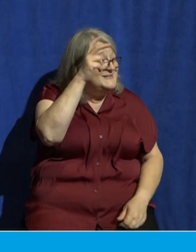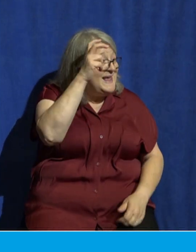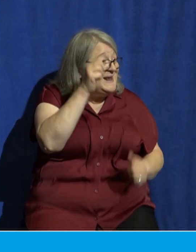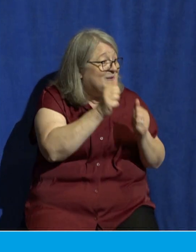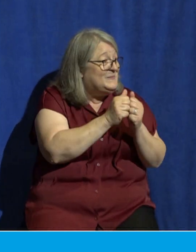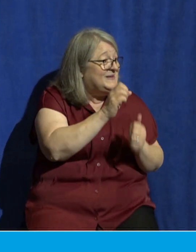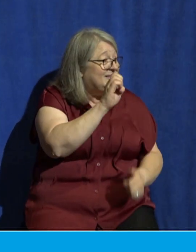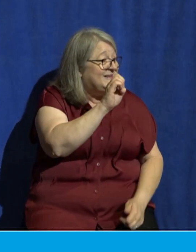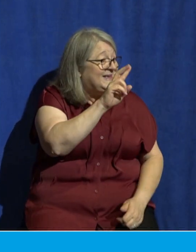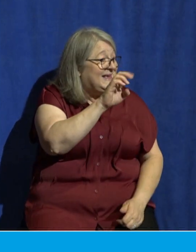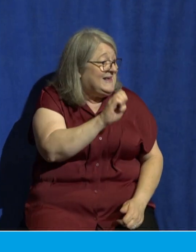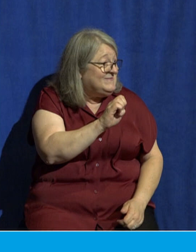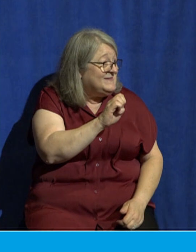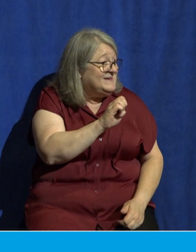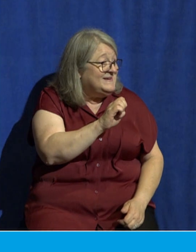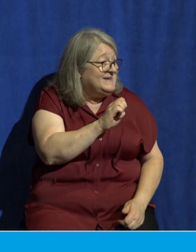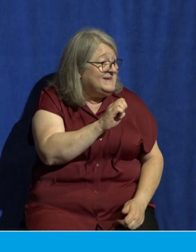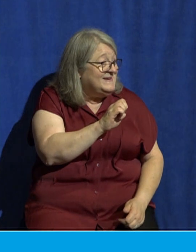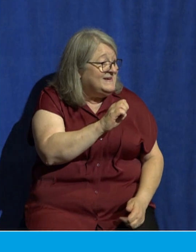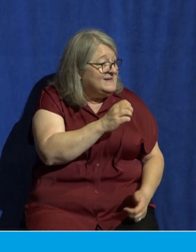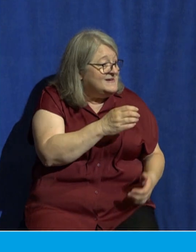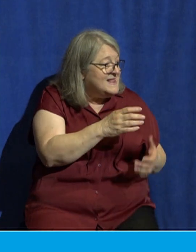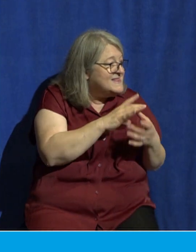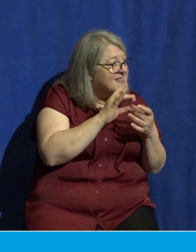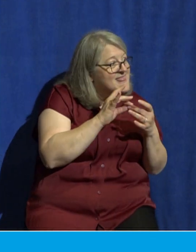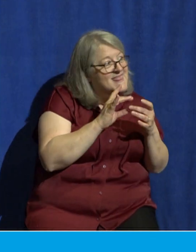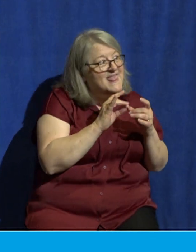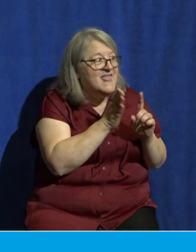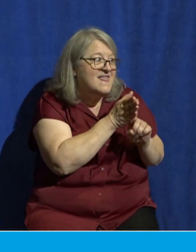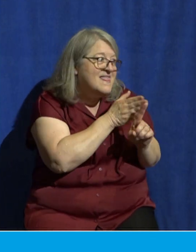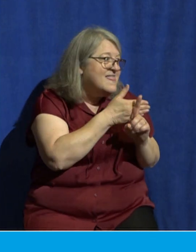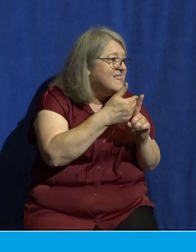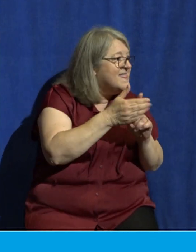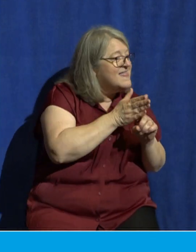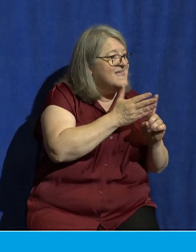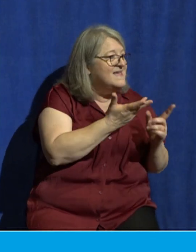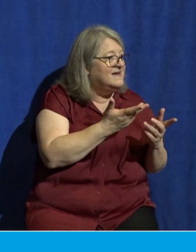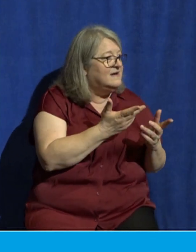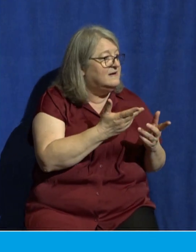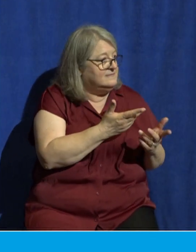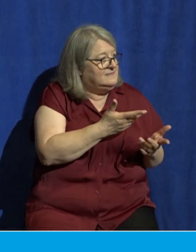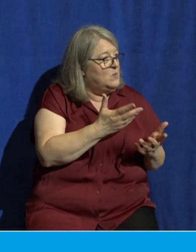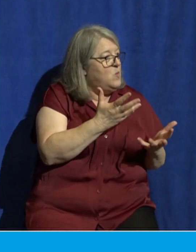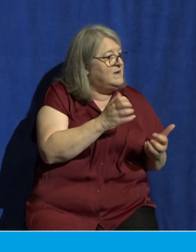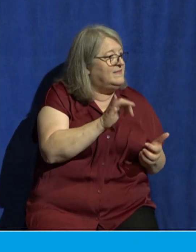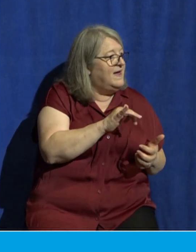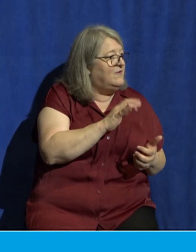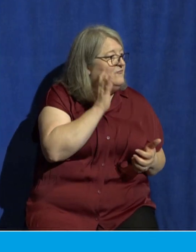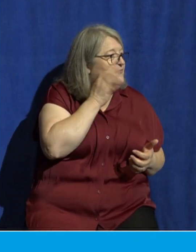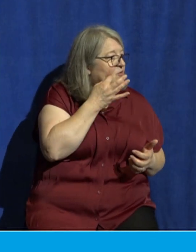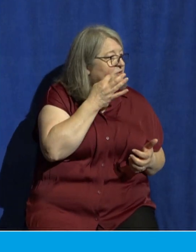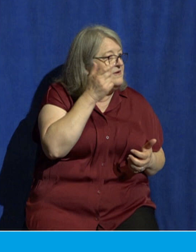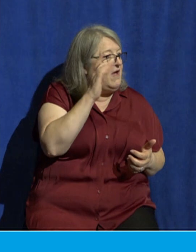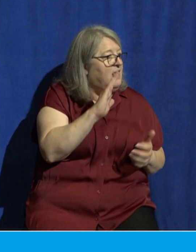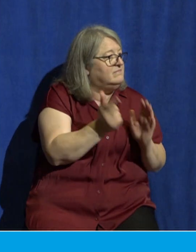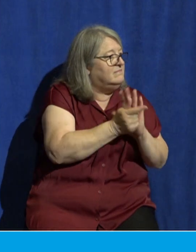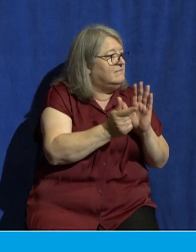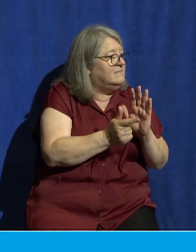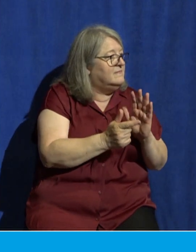and drew her away from God's word she wanted the fruit that God had forbidden and Satan was able to turn that desire into a fear